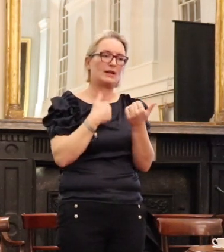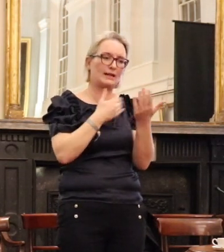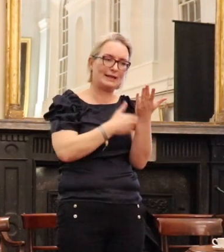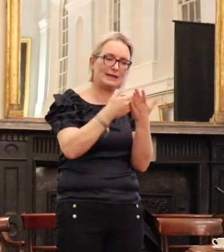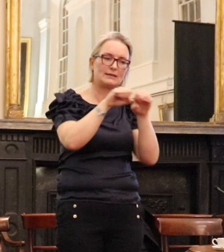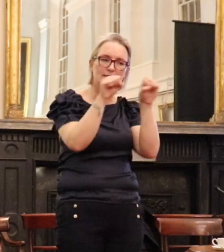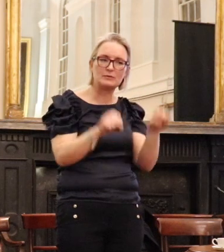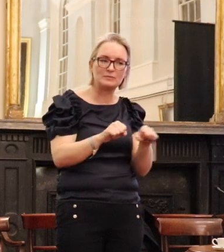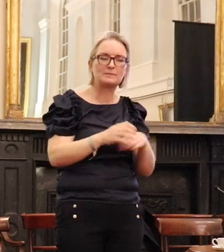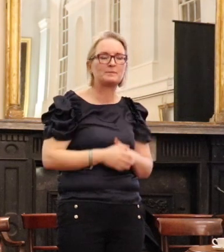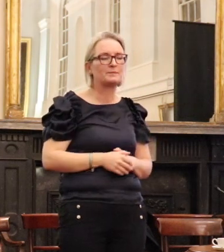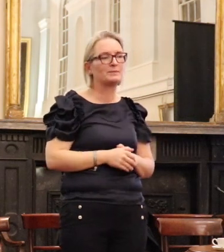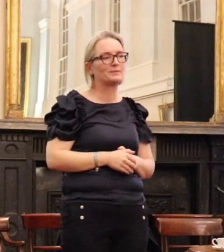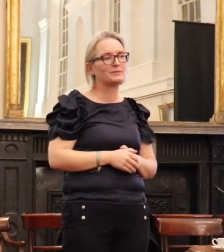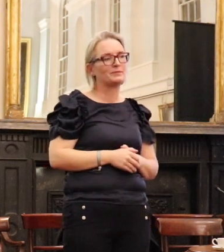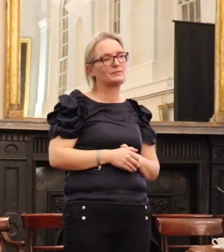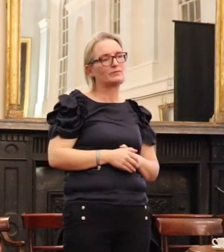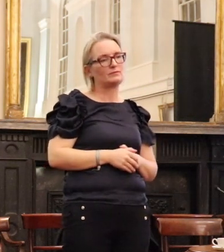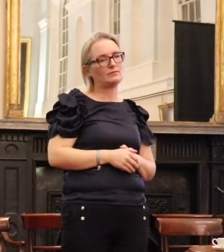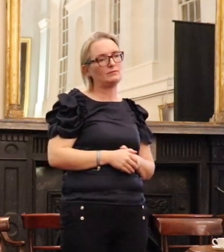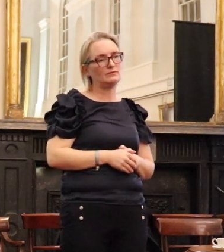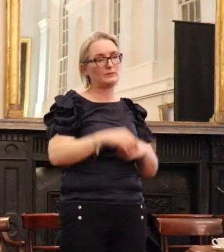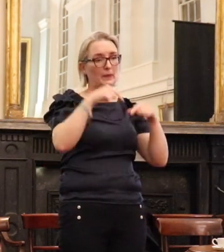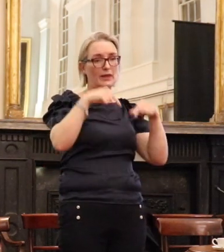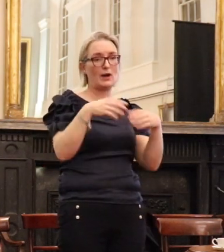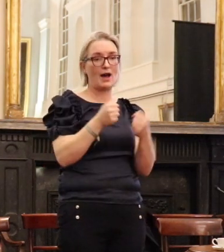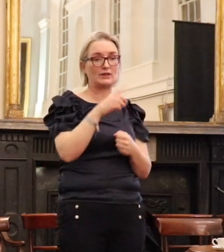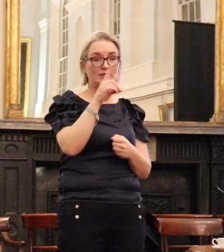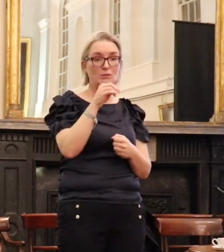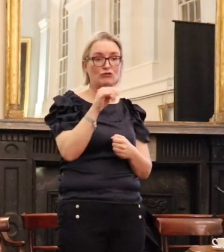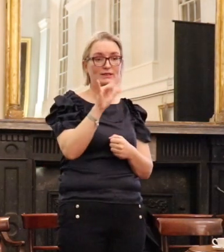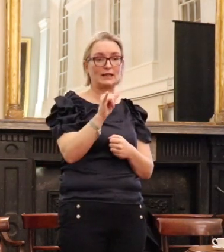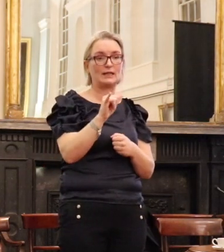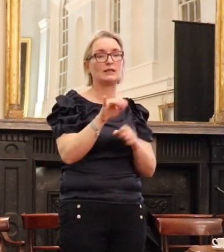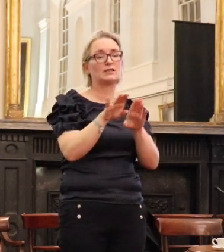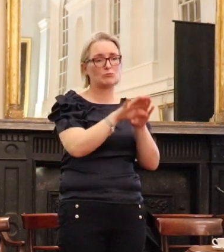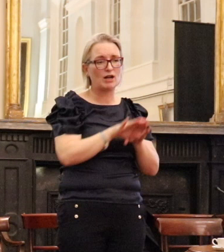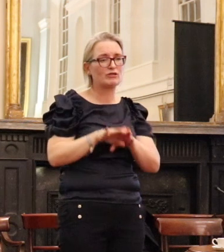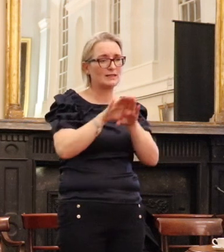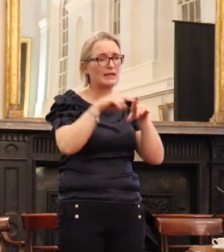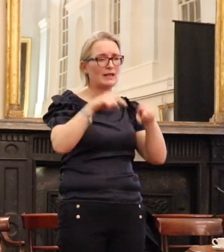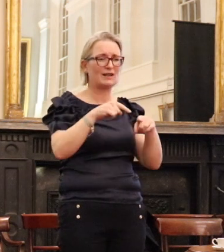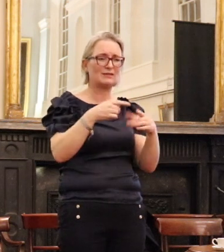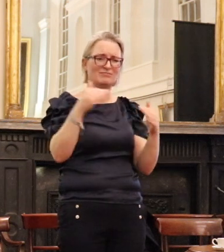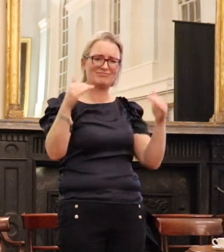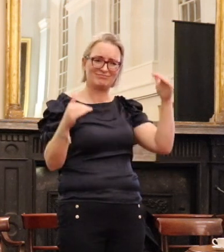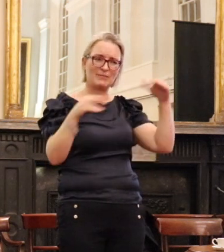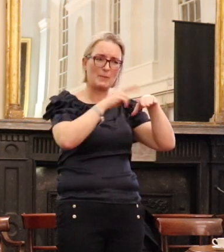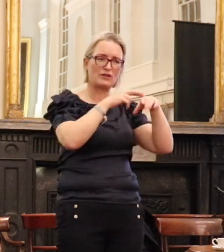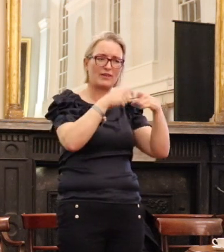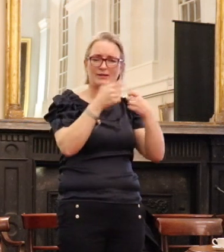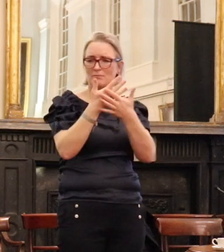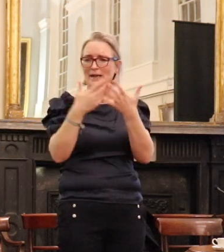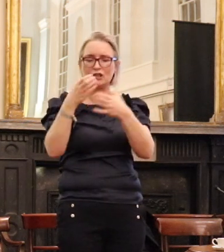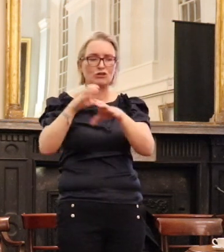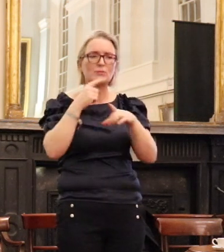system. We do have a democracy in Ireland that's in better shape than so many other countries in the world, but there is still great